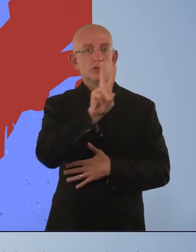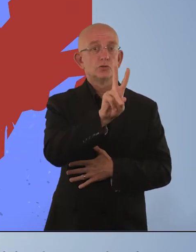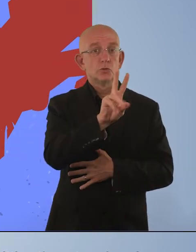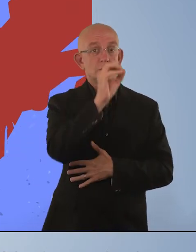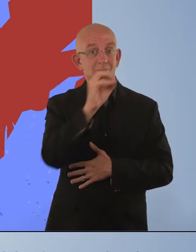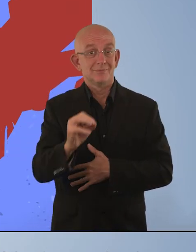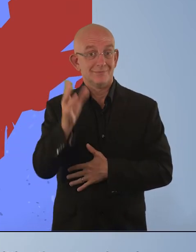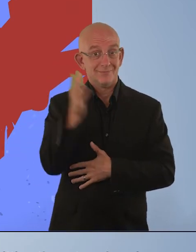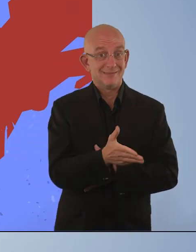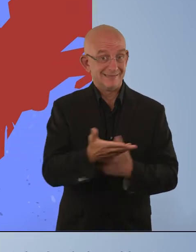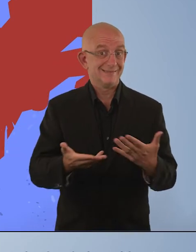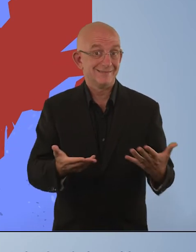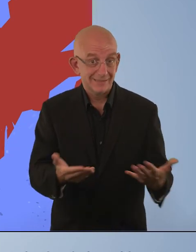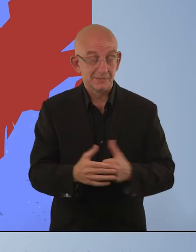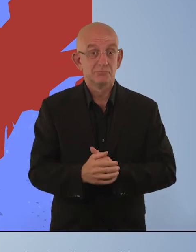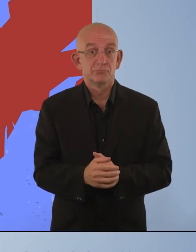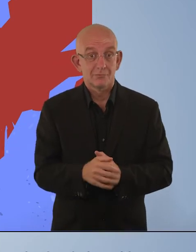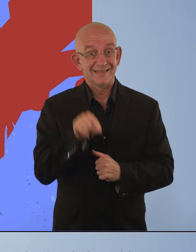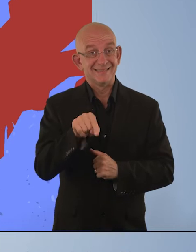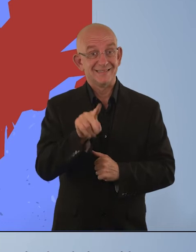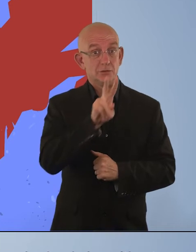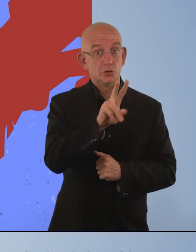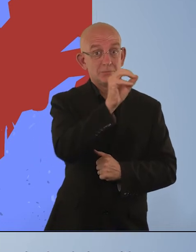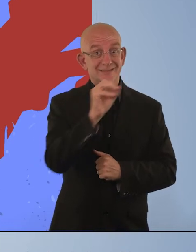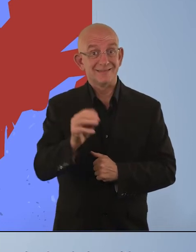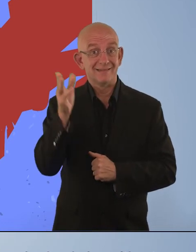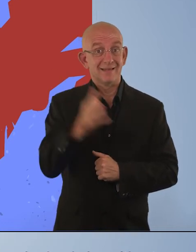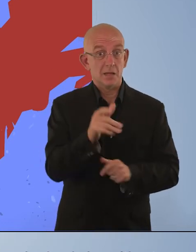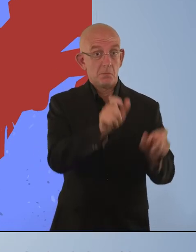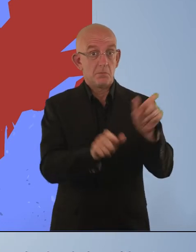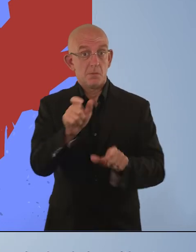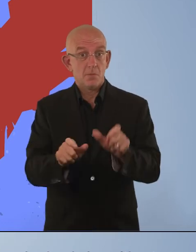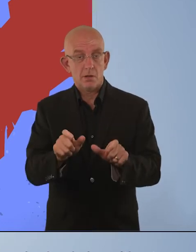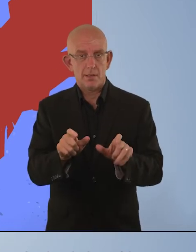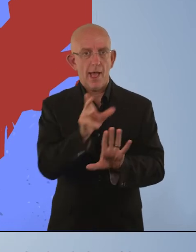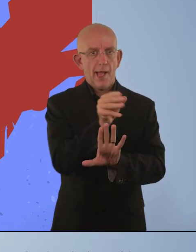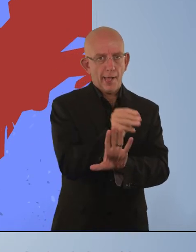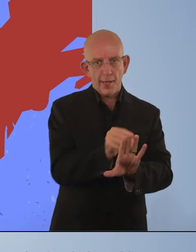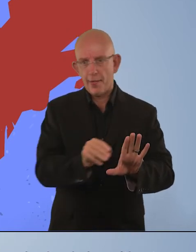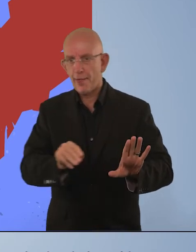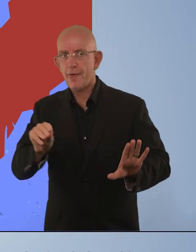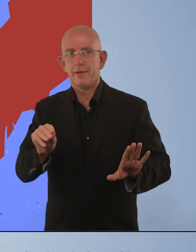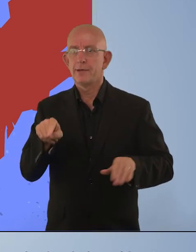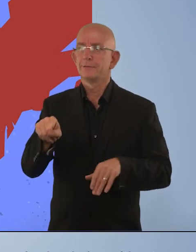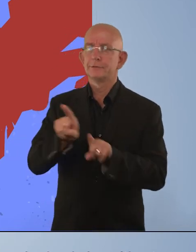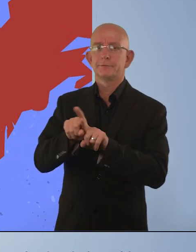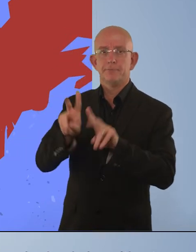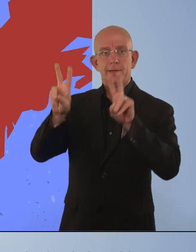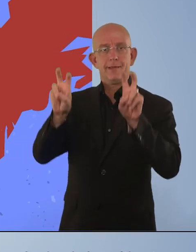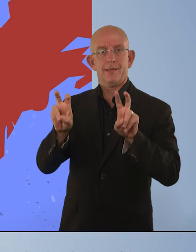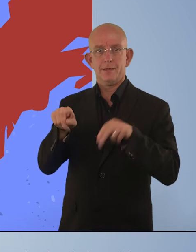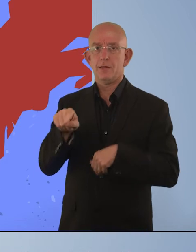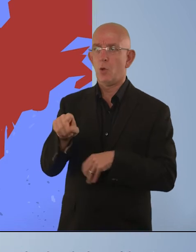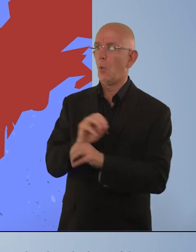about 2%. That is, about 2% of the population are miscategorized as being without, when in fact